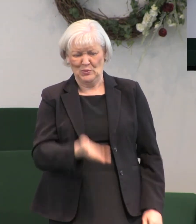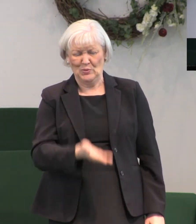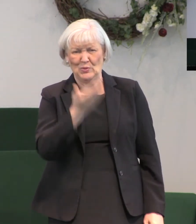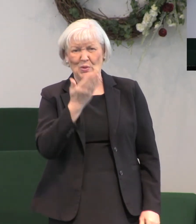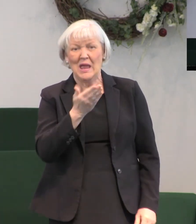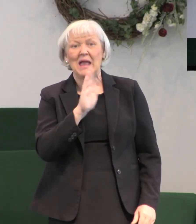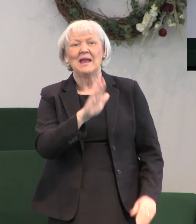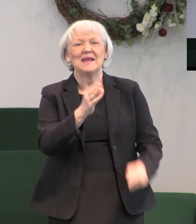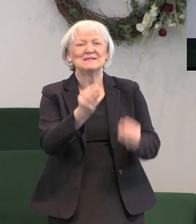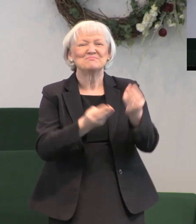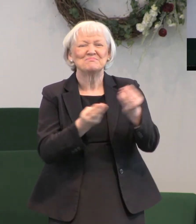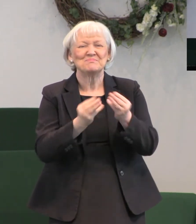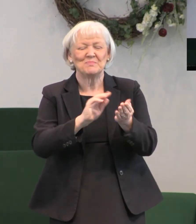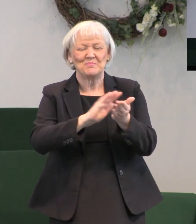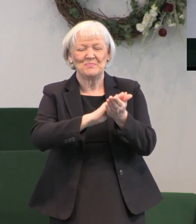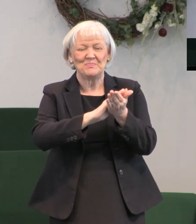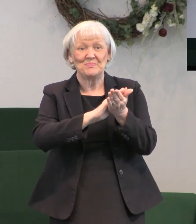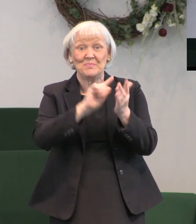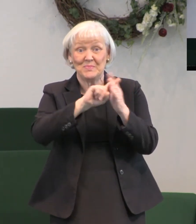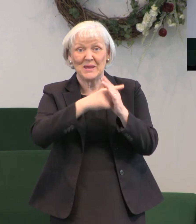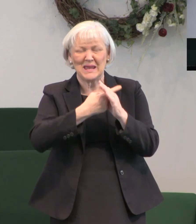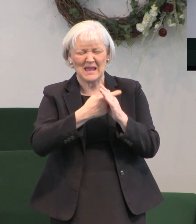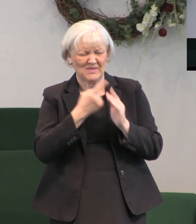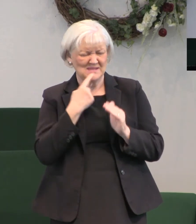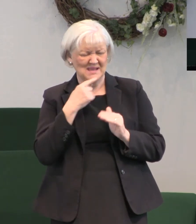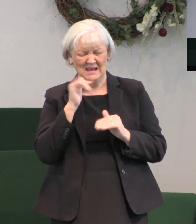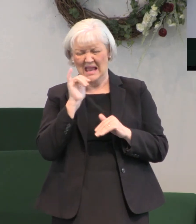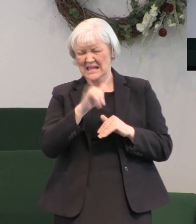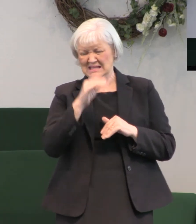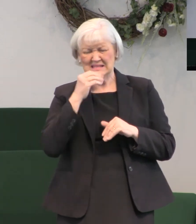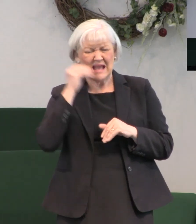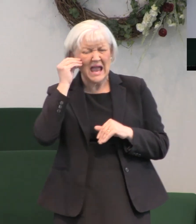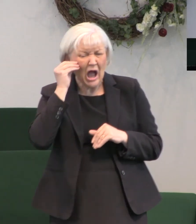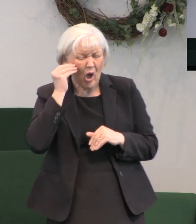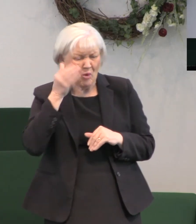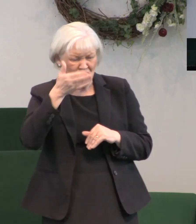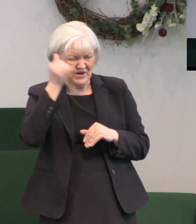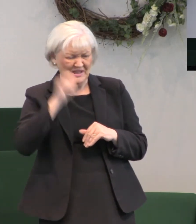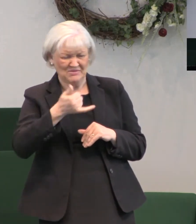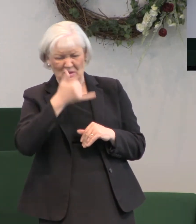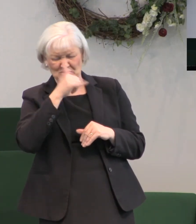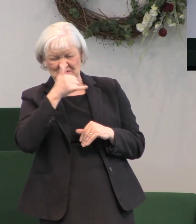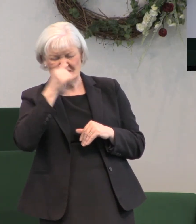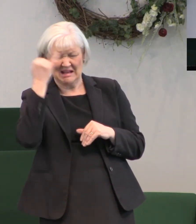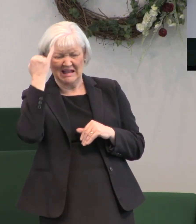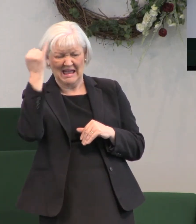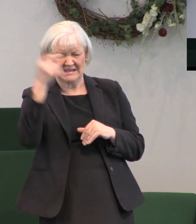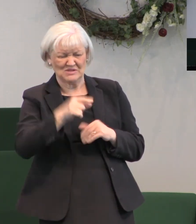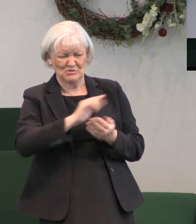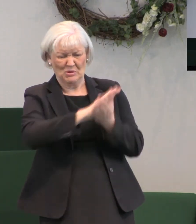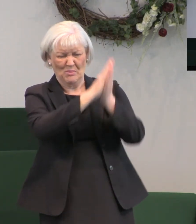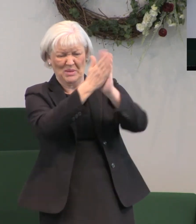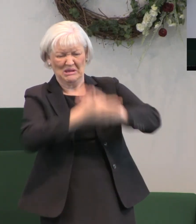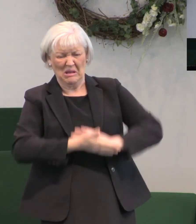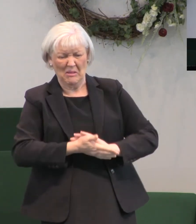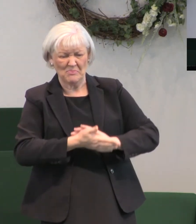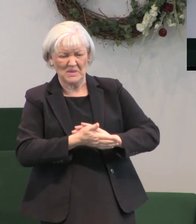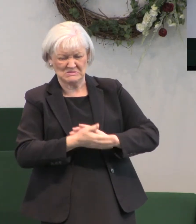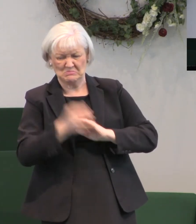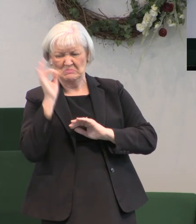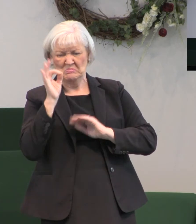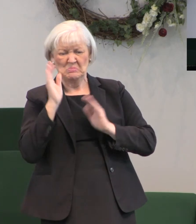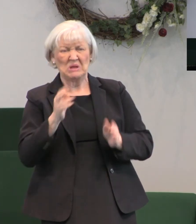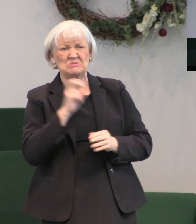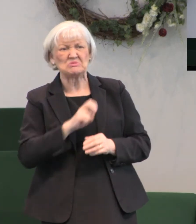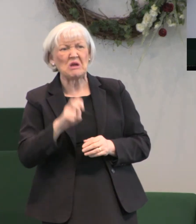His ministry, they encouraged Him to stay home and forget such foolish ideas about becoming this traveling preacher and